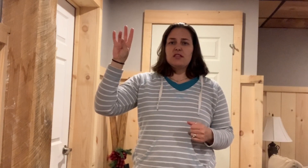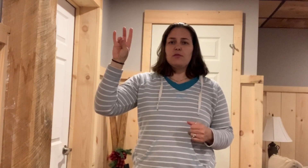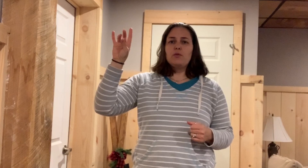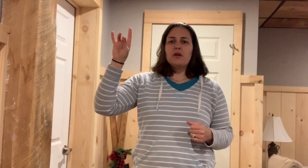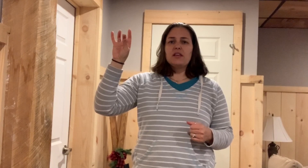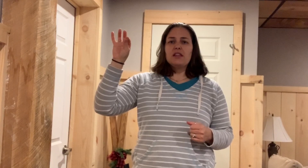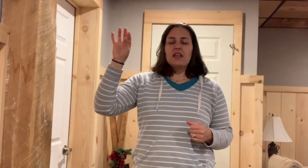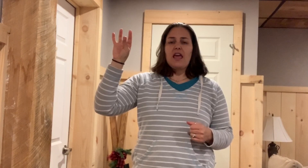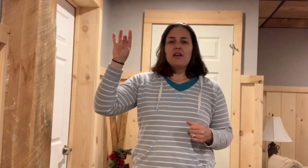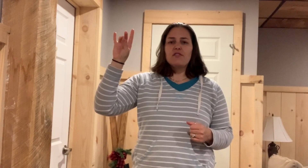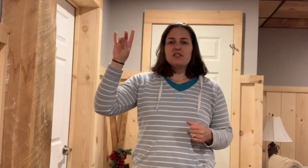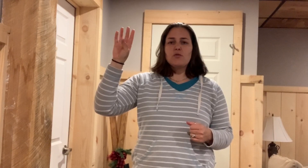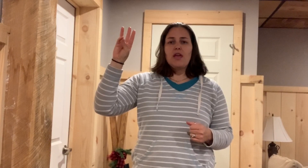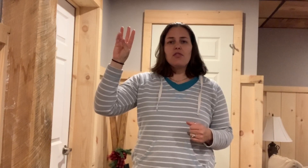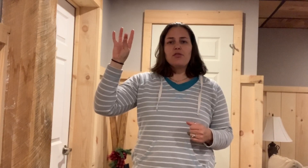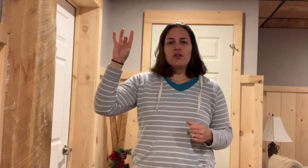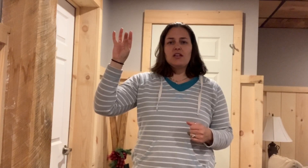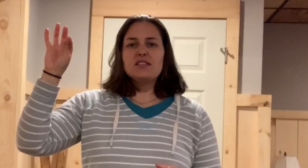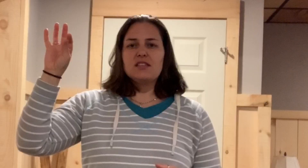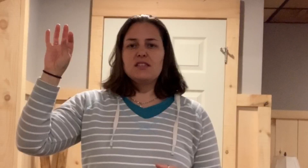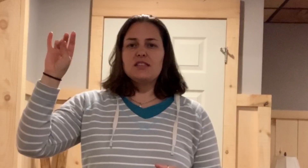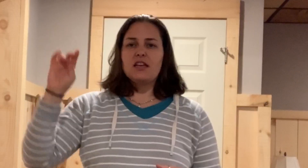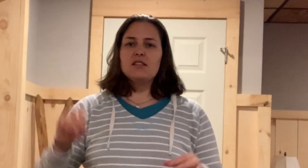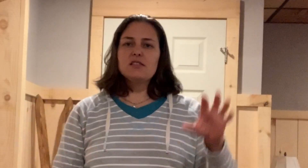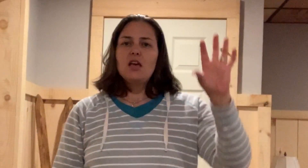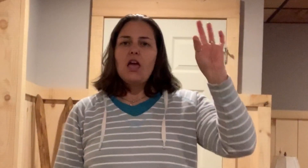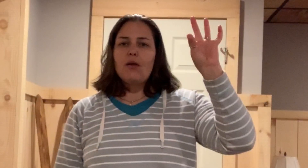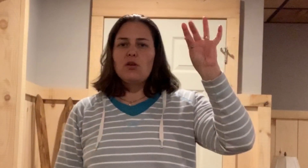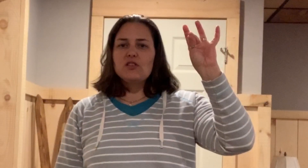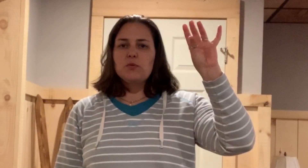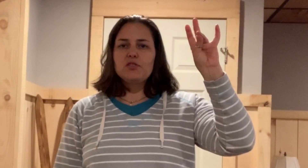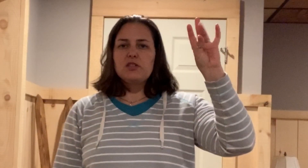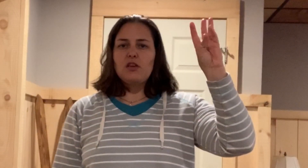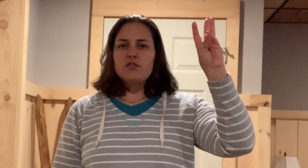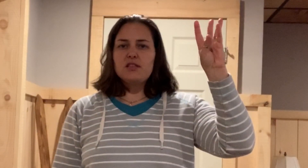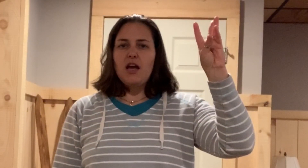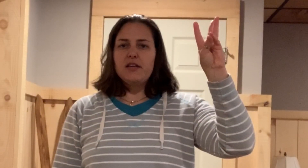see, we want to get the hang of this. again, 30 to 60 seconds, and we're going to switch to the other side.